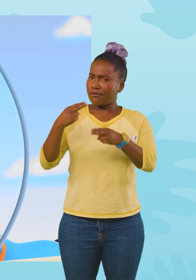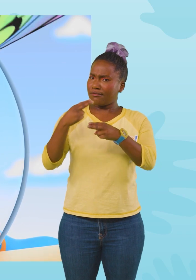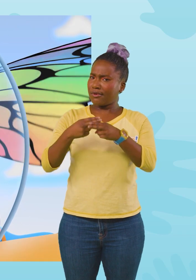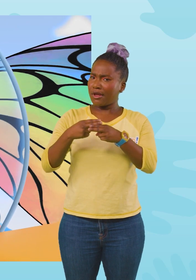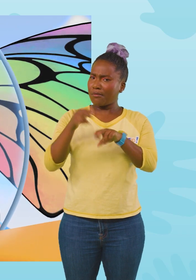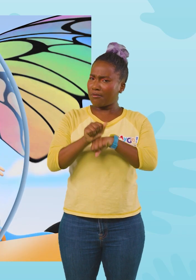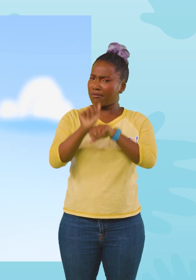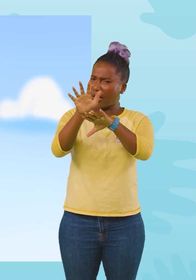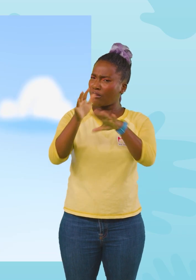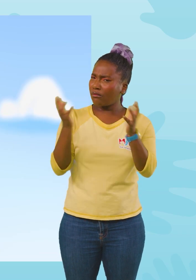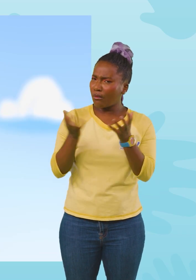name of this mountain?